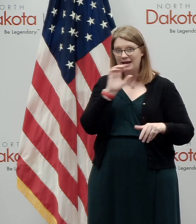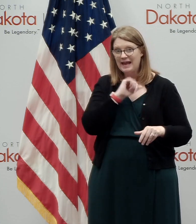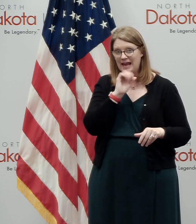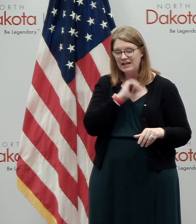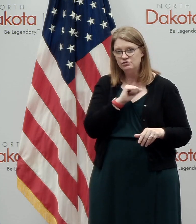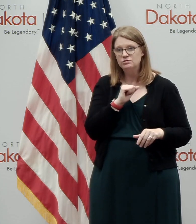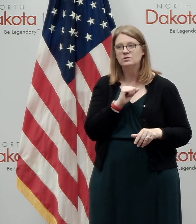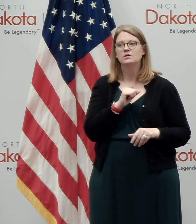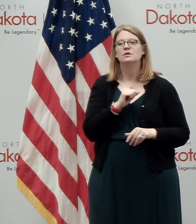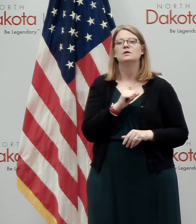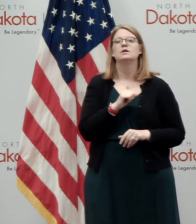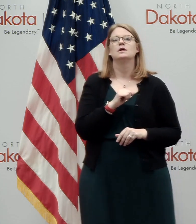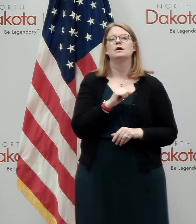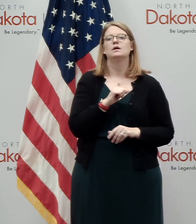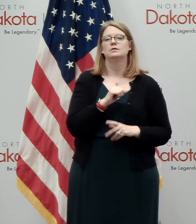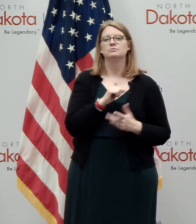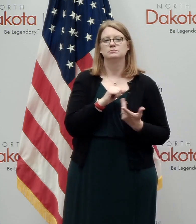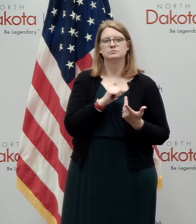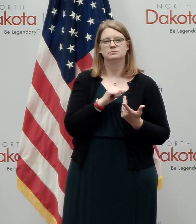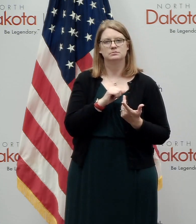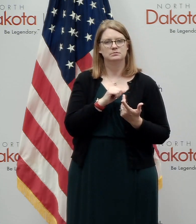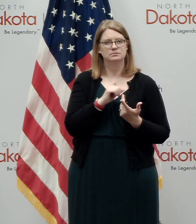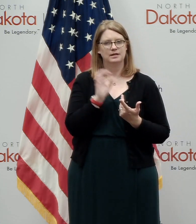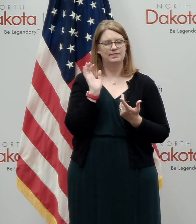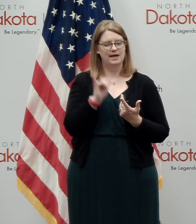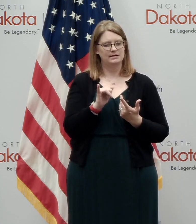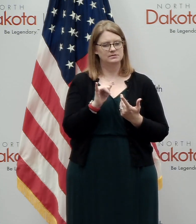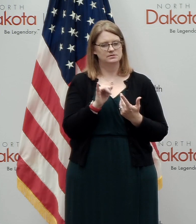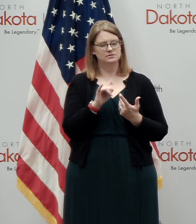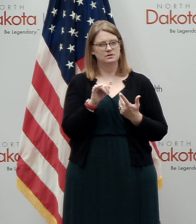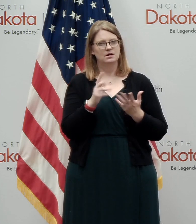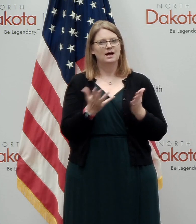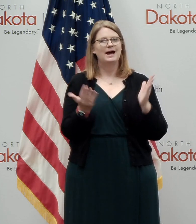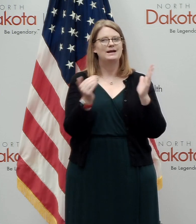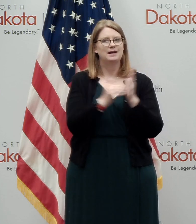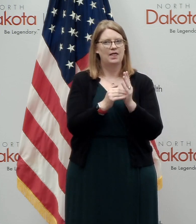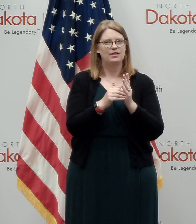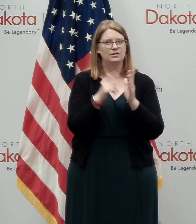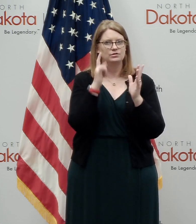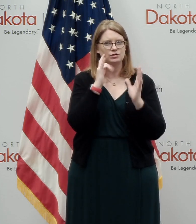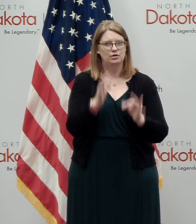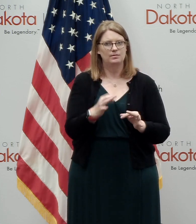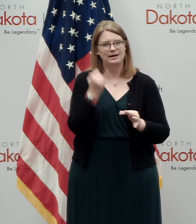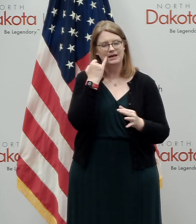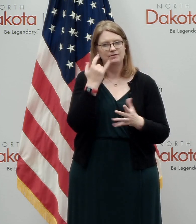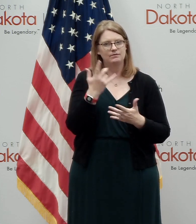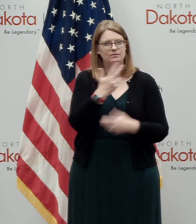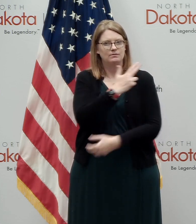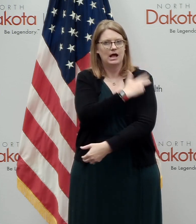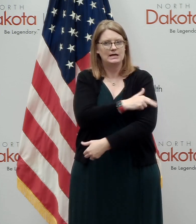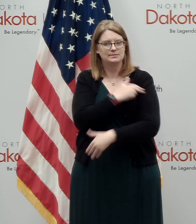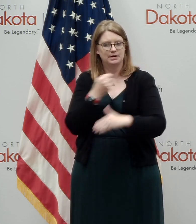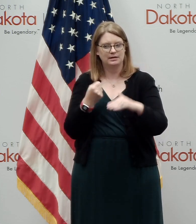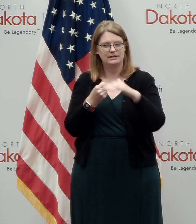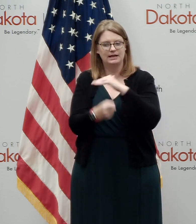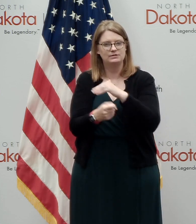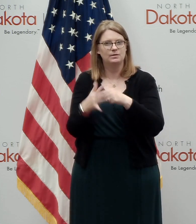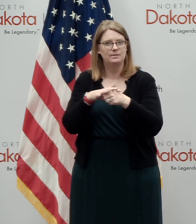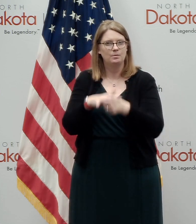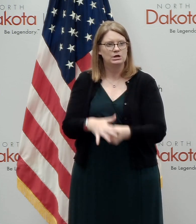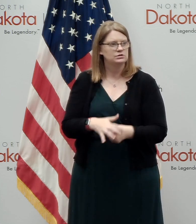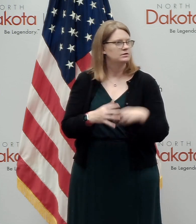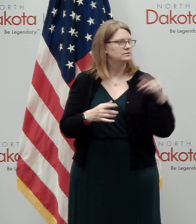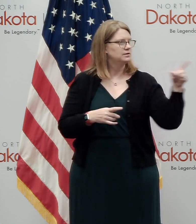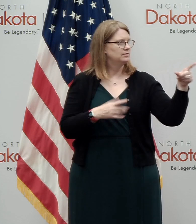uh, is something we're looking at because that's going to determine whether we're going to get pressure on hospitalization or not. But thank you